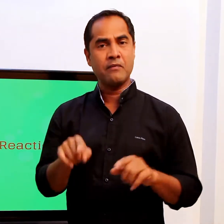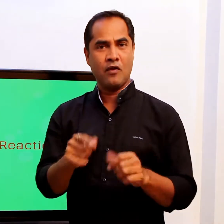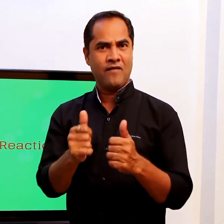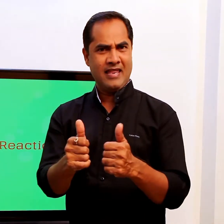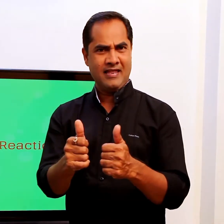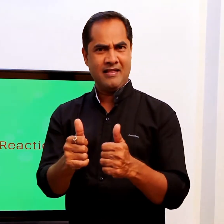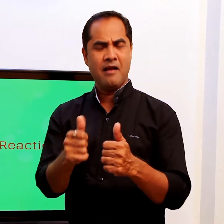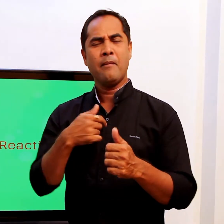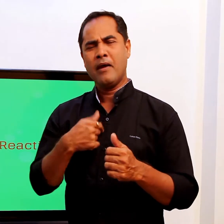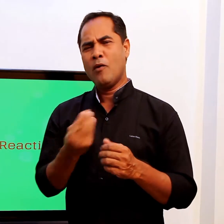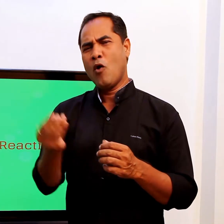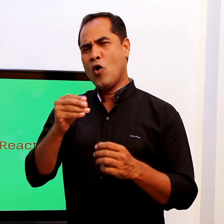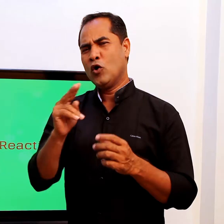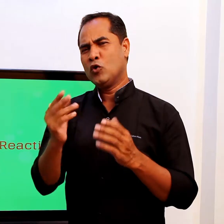You can see it all around you in your home.